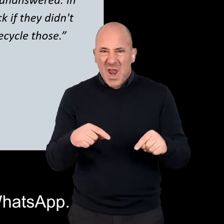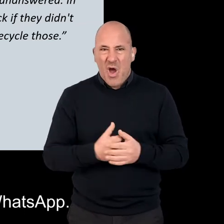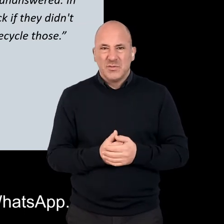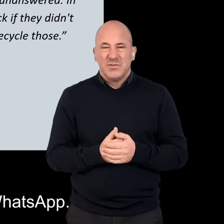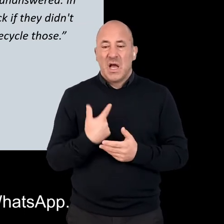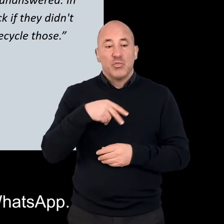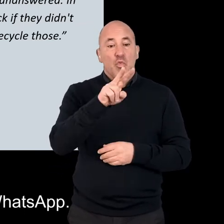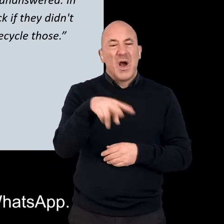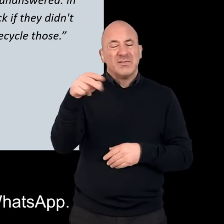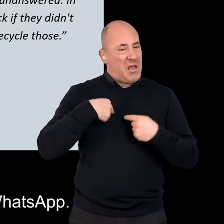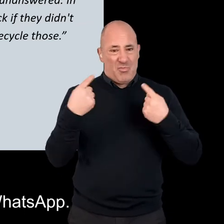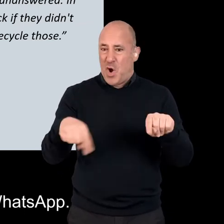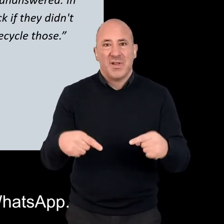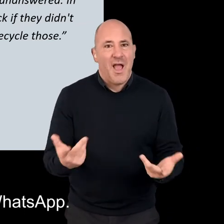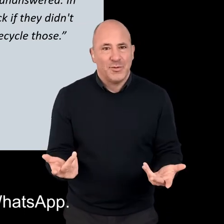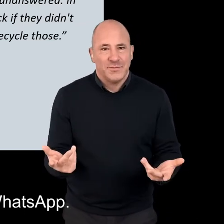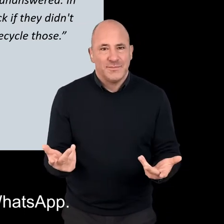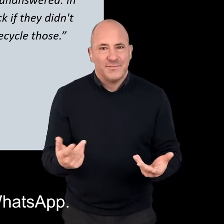and many were not allowed to use WhatsApp.